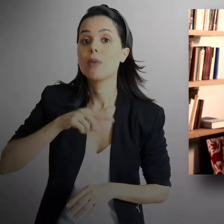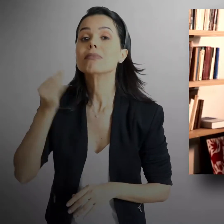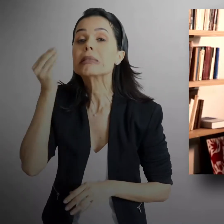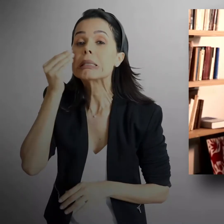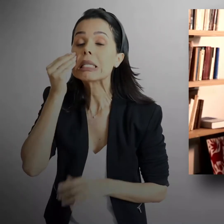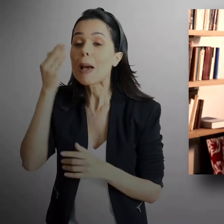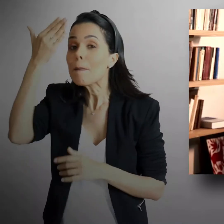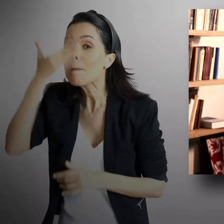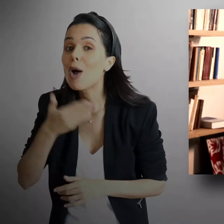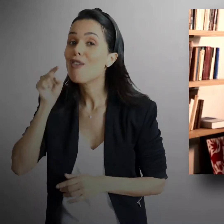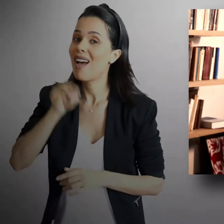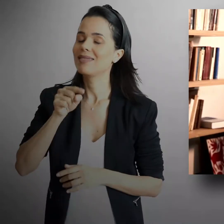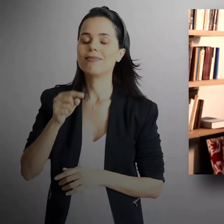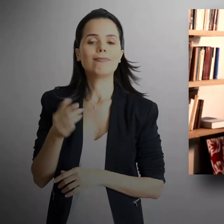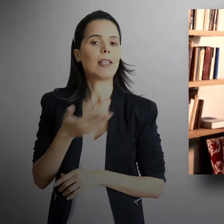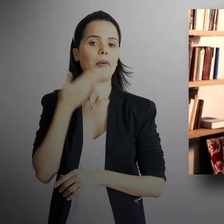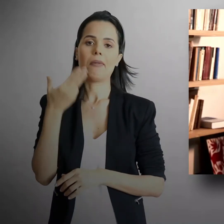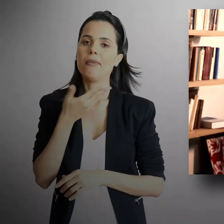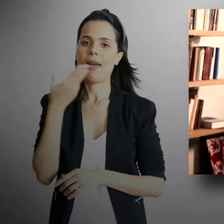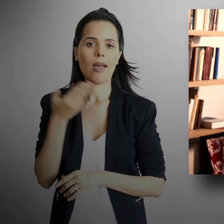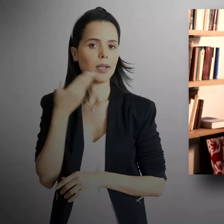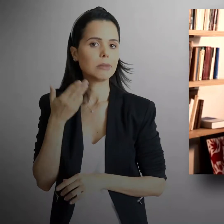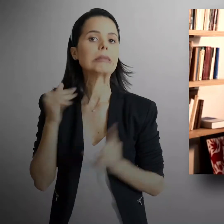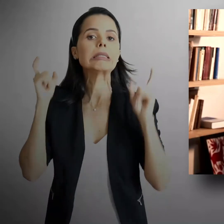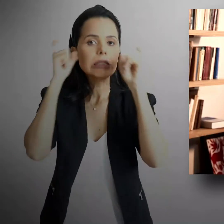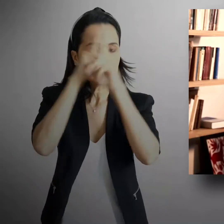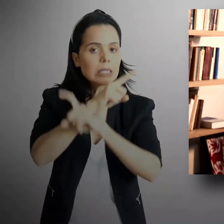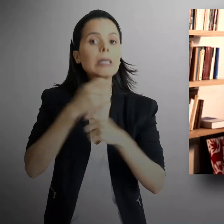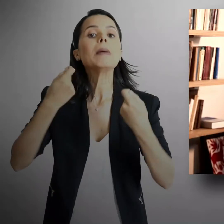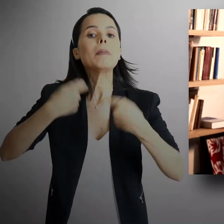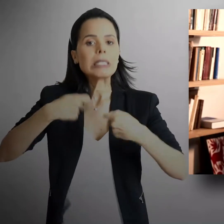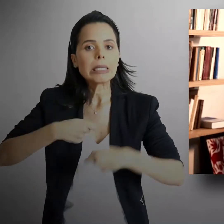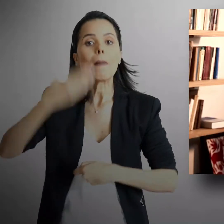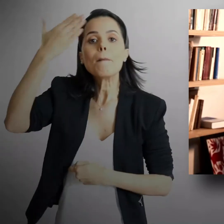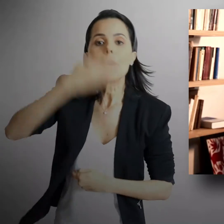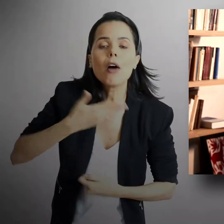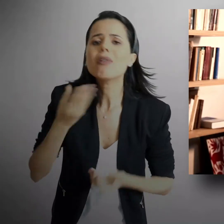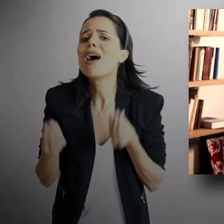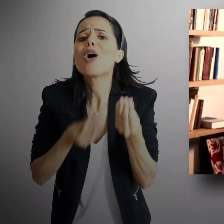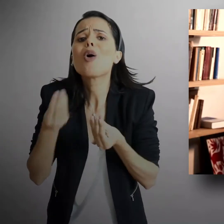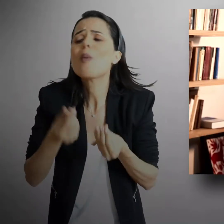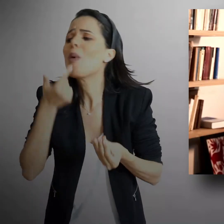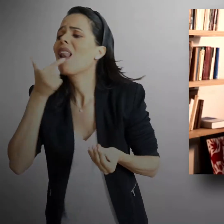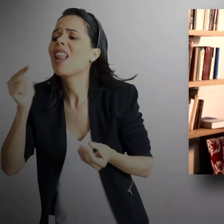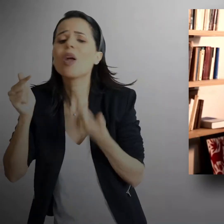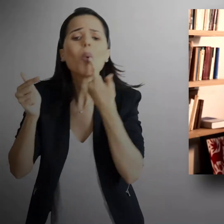superficial variety of languages actually reduces to principles of a common